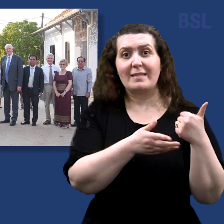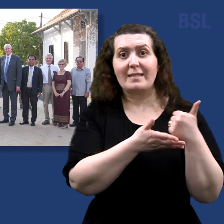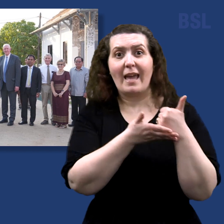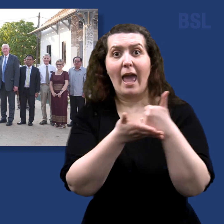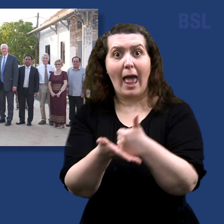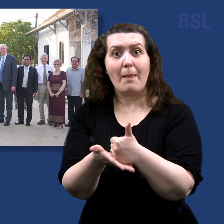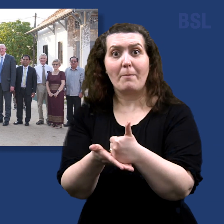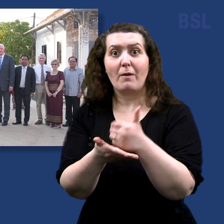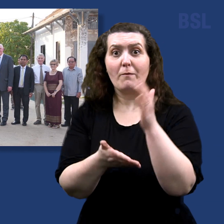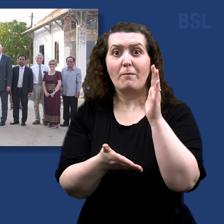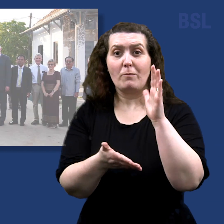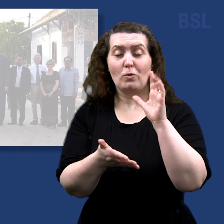donation.